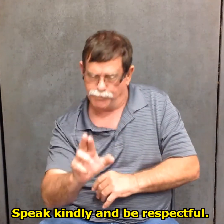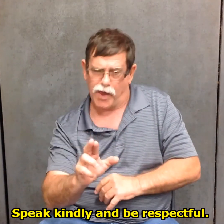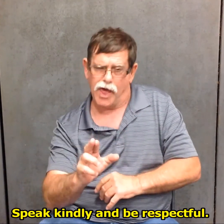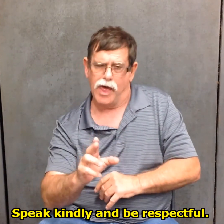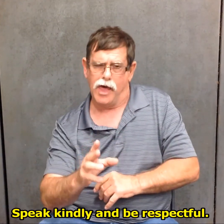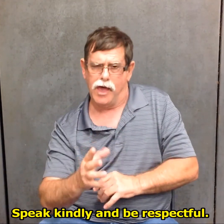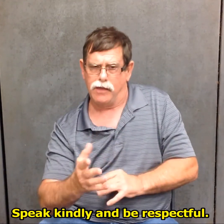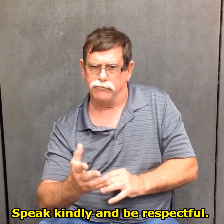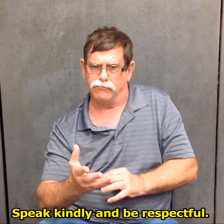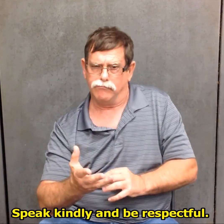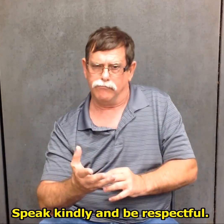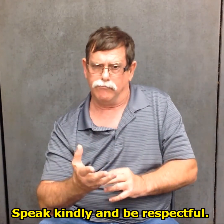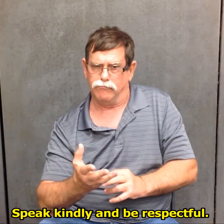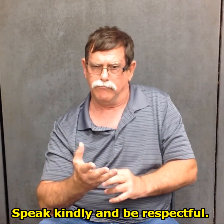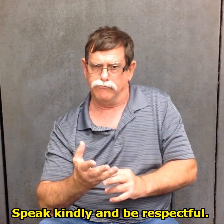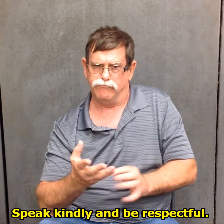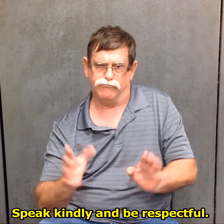Speak kindly and be respectful.